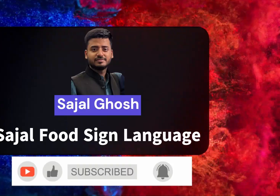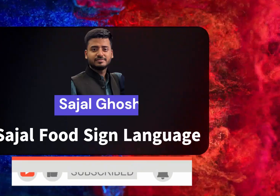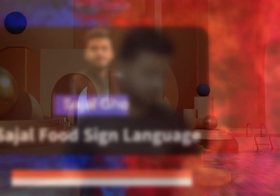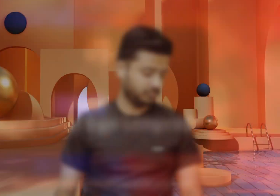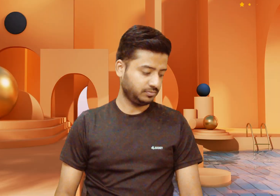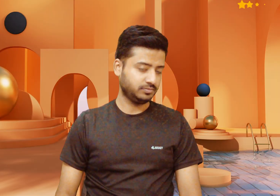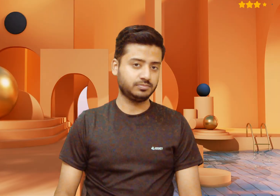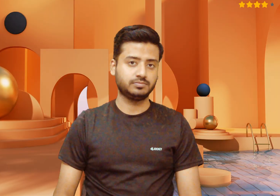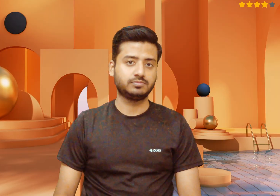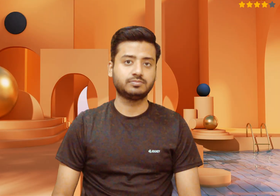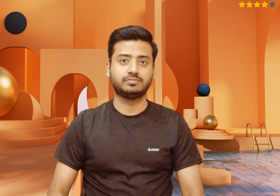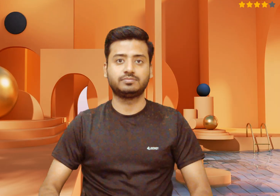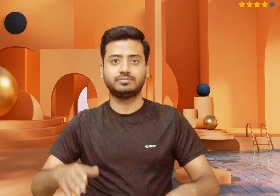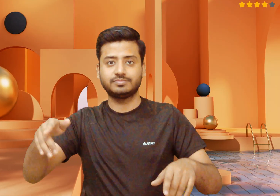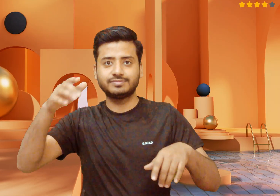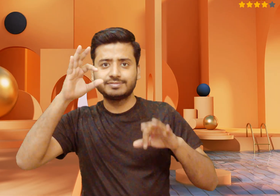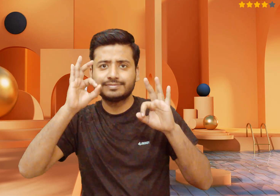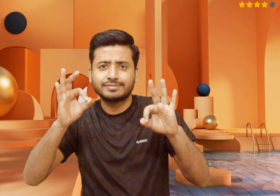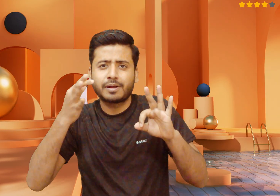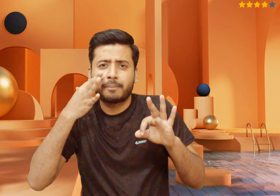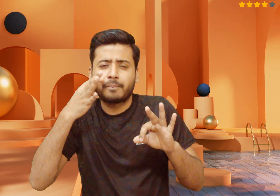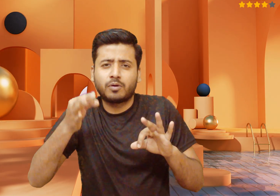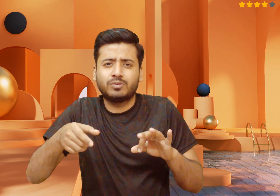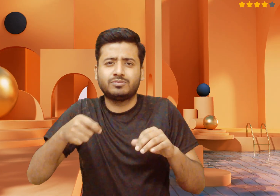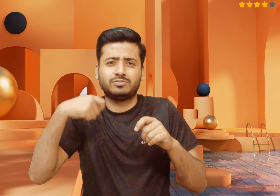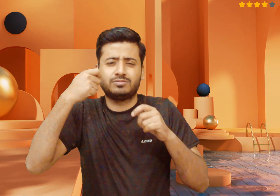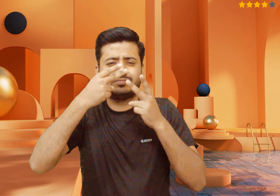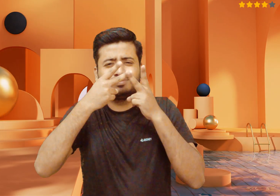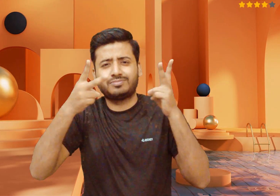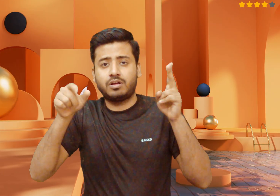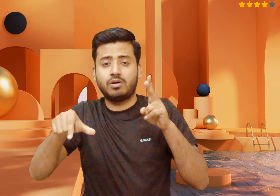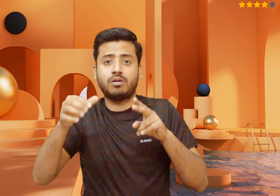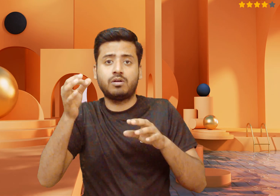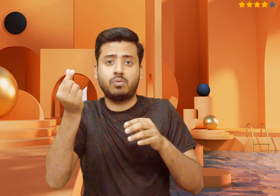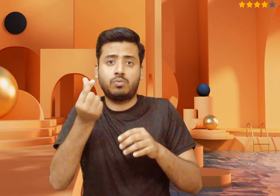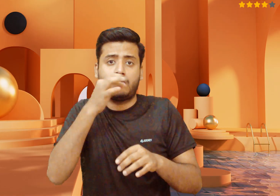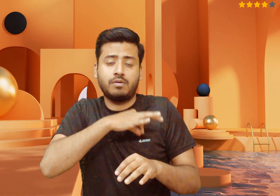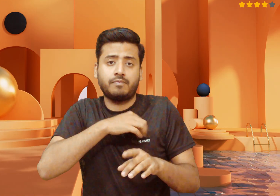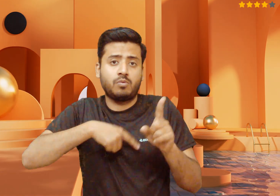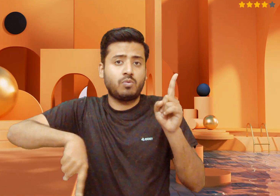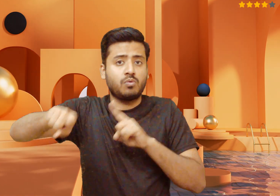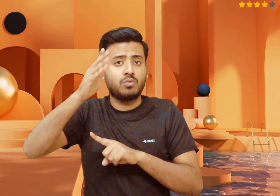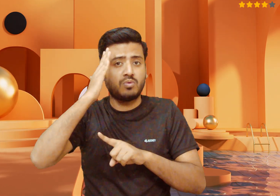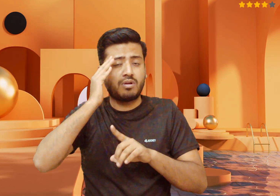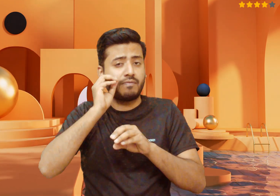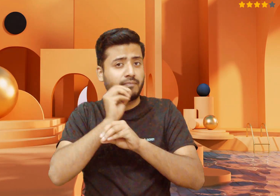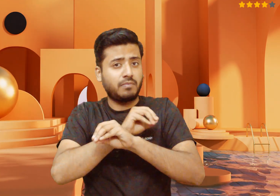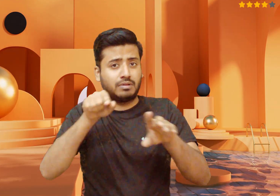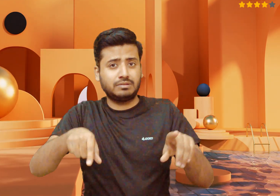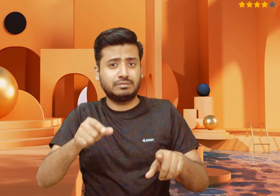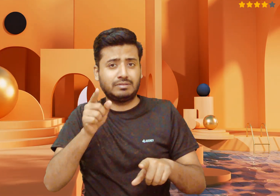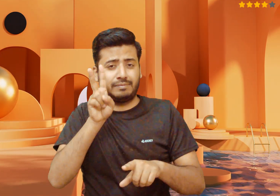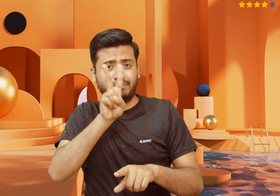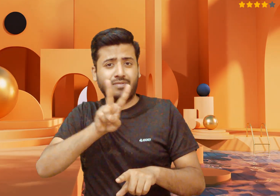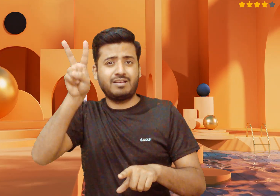Black plastic bags, like other single-use plastics, pose significant environmental and health risks due to their slow degradation,